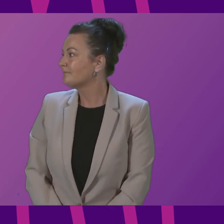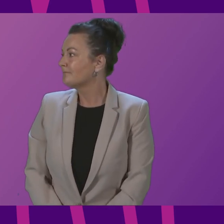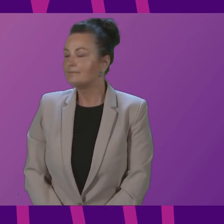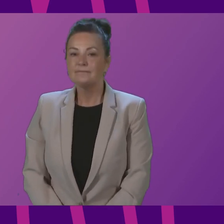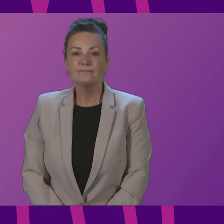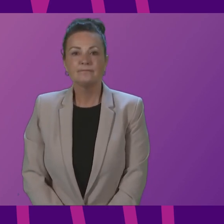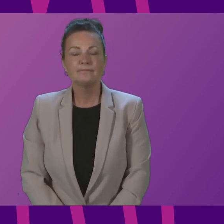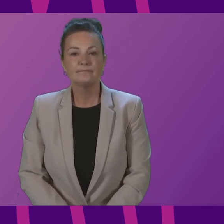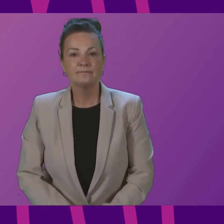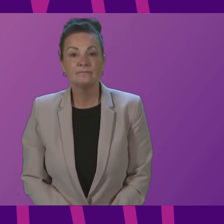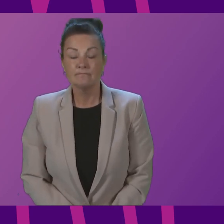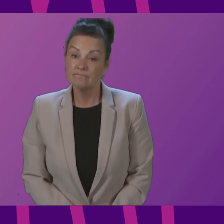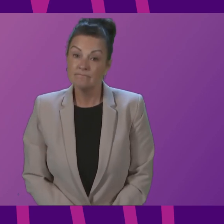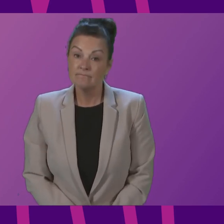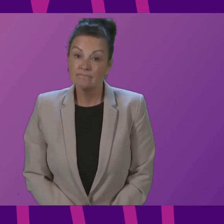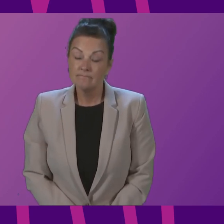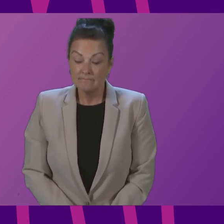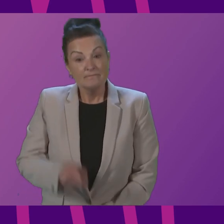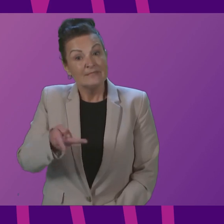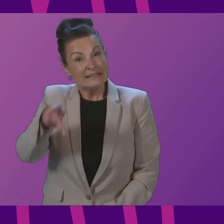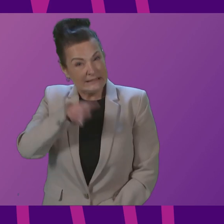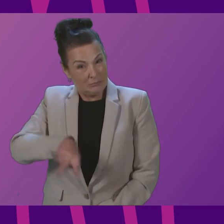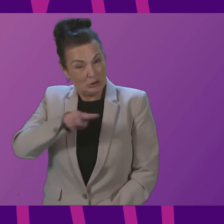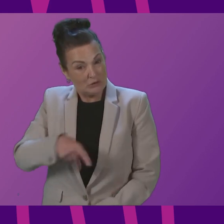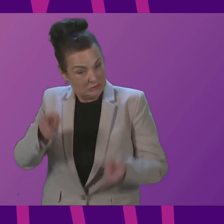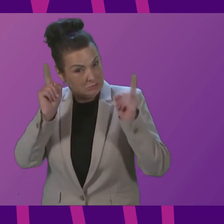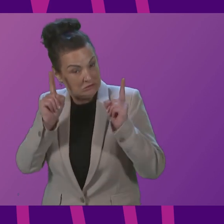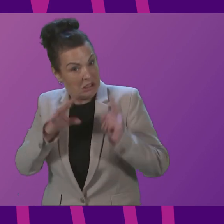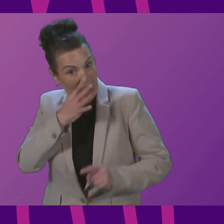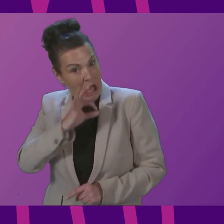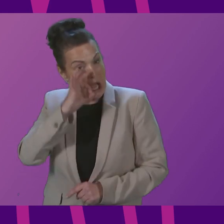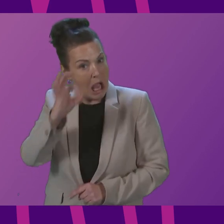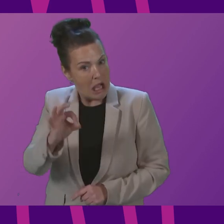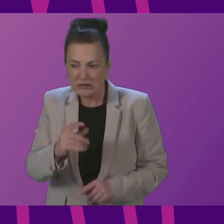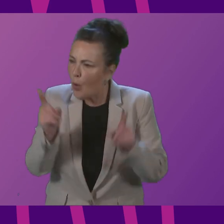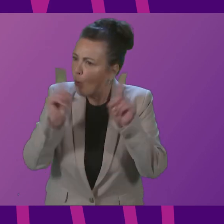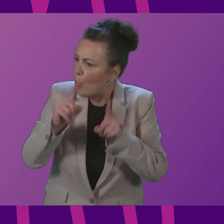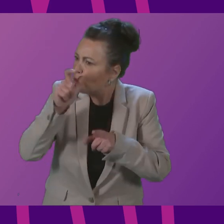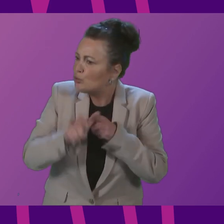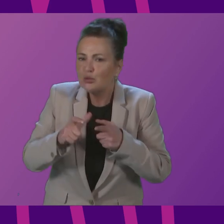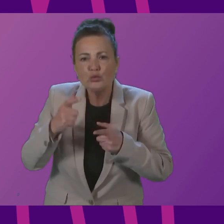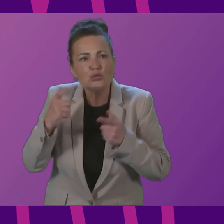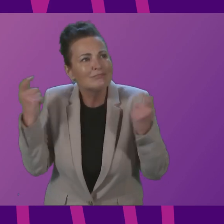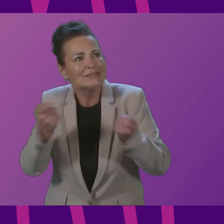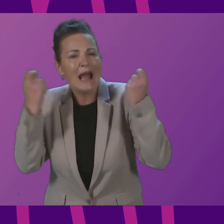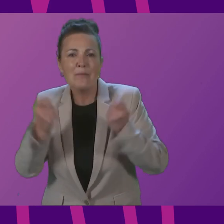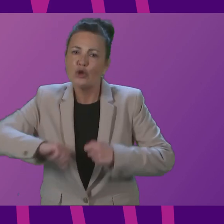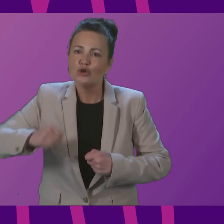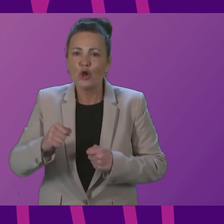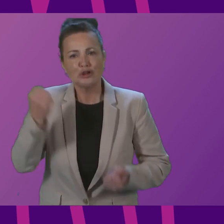to ask the Deputy First Minister how the Scottish Government is celebrating Scottish Bus Week Deputy First Minister